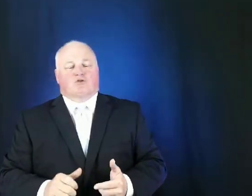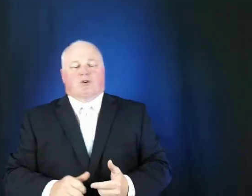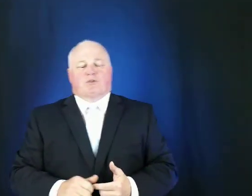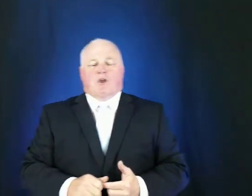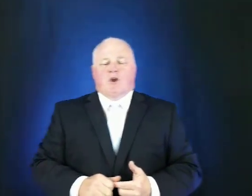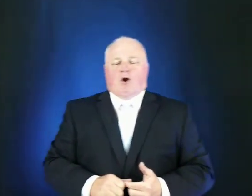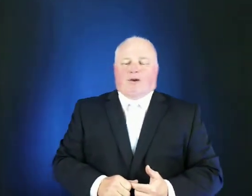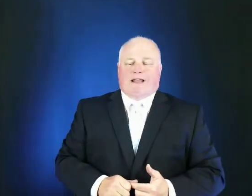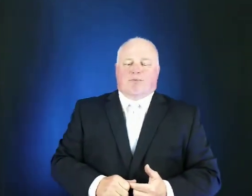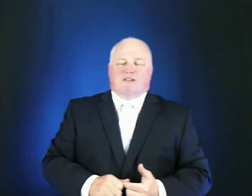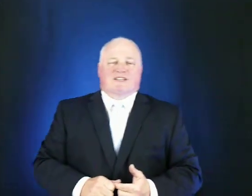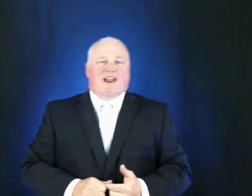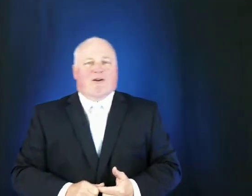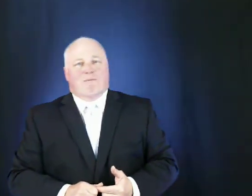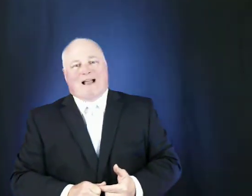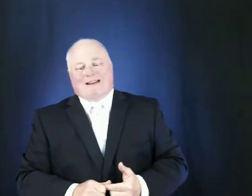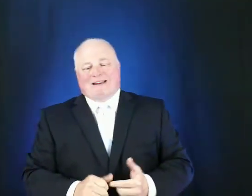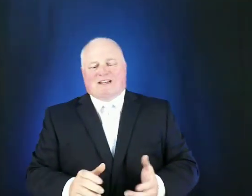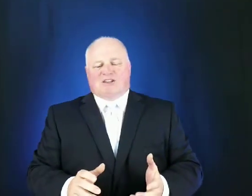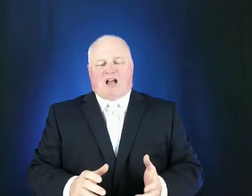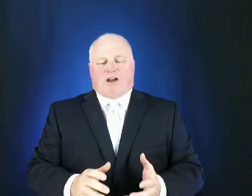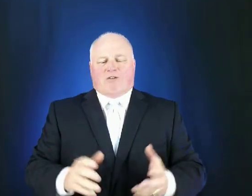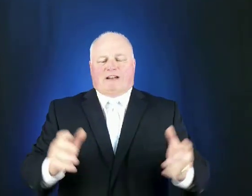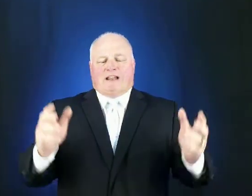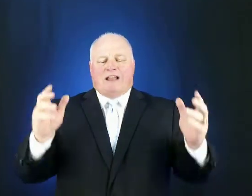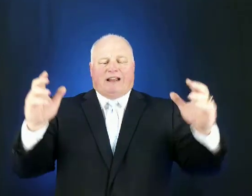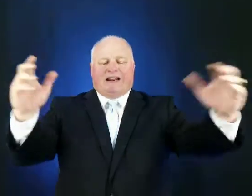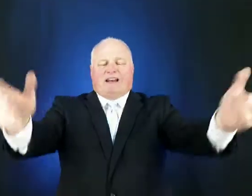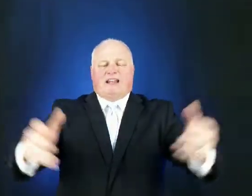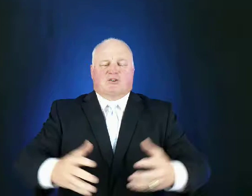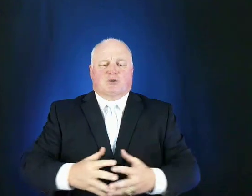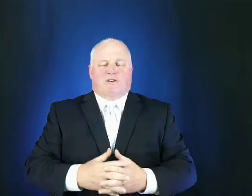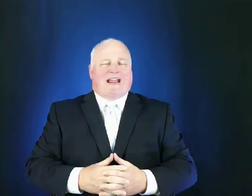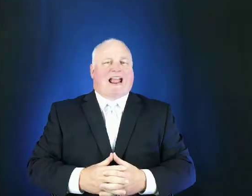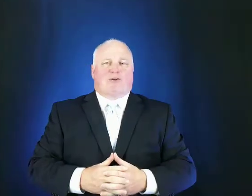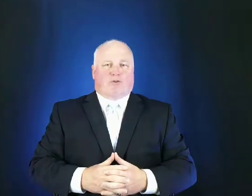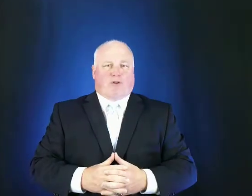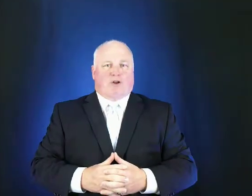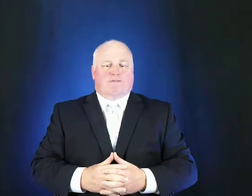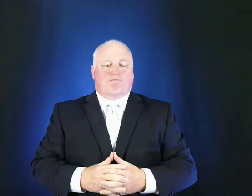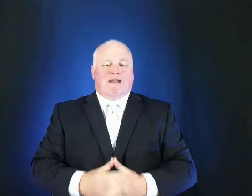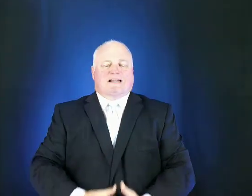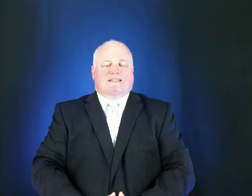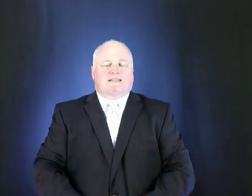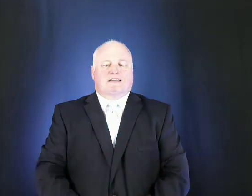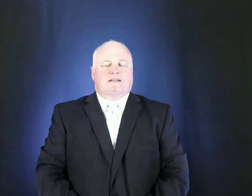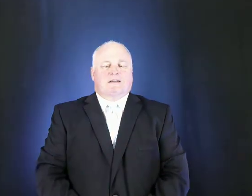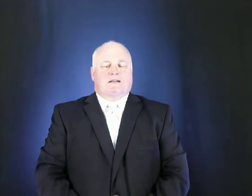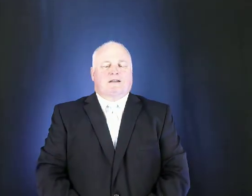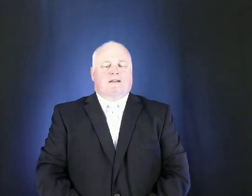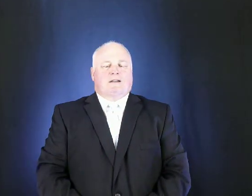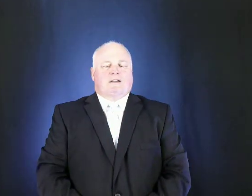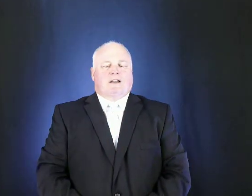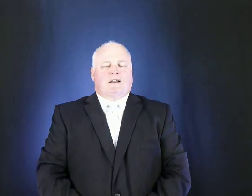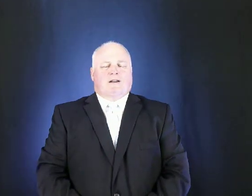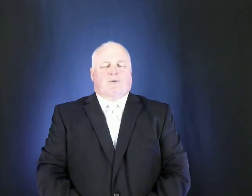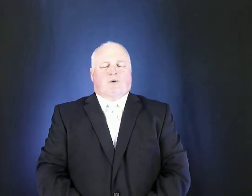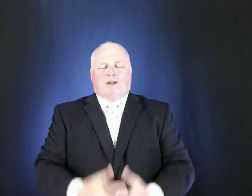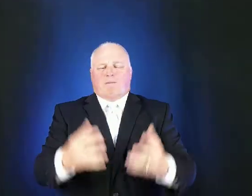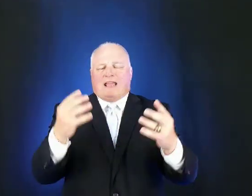truth are labeled as narrow-minded intolerant and intellectual neanderthals bigots we're going to be